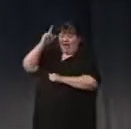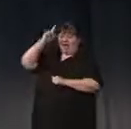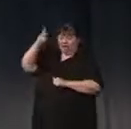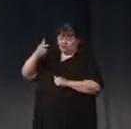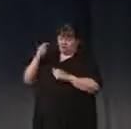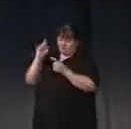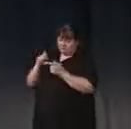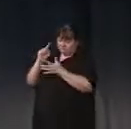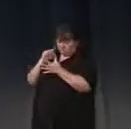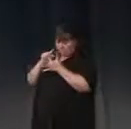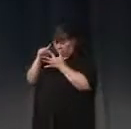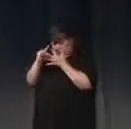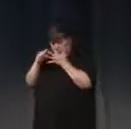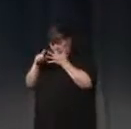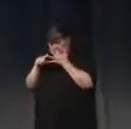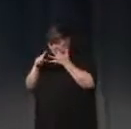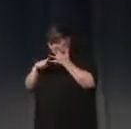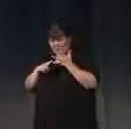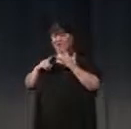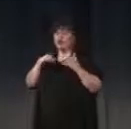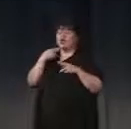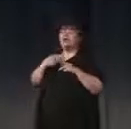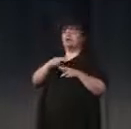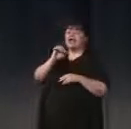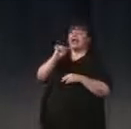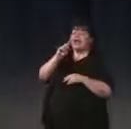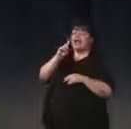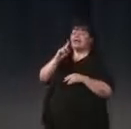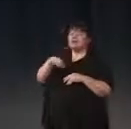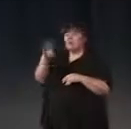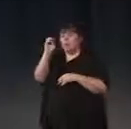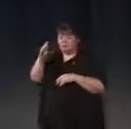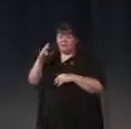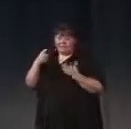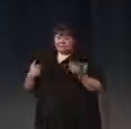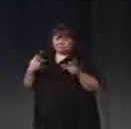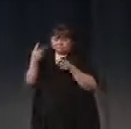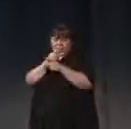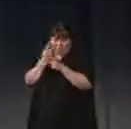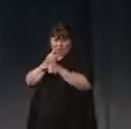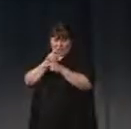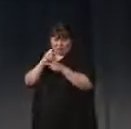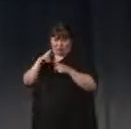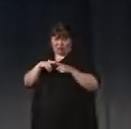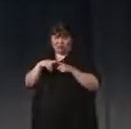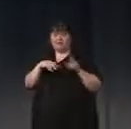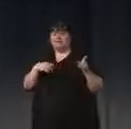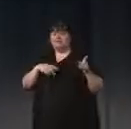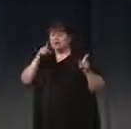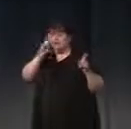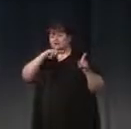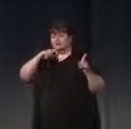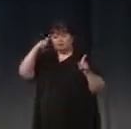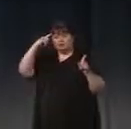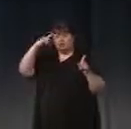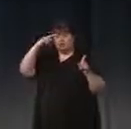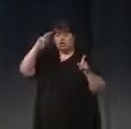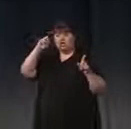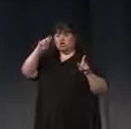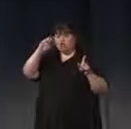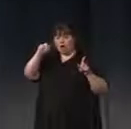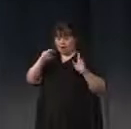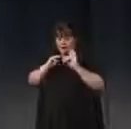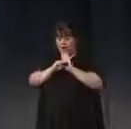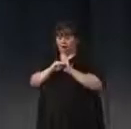and, or, and other logical operators. So this is known as the artificial neuron model, still used today as the